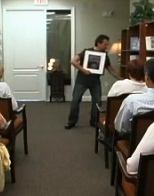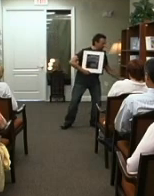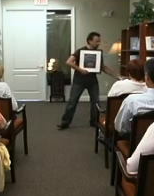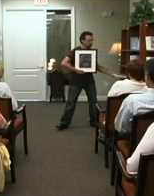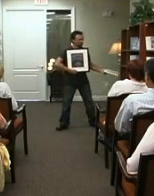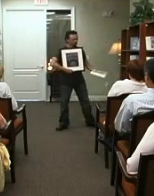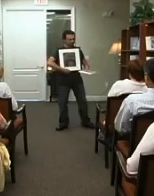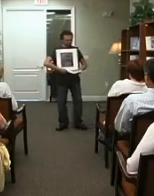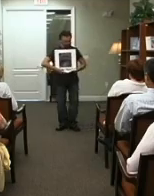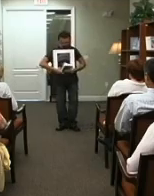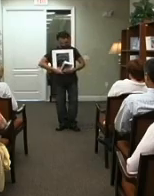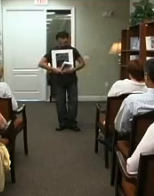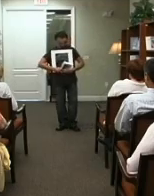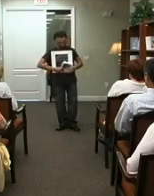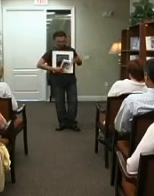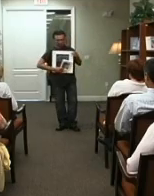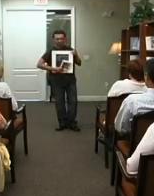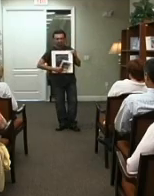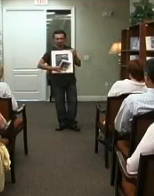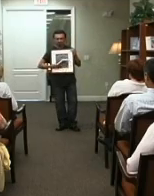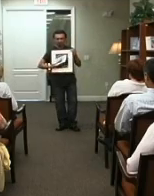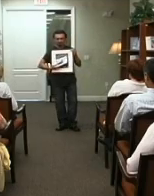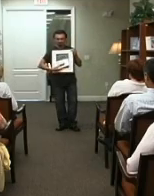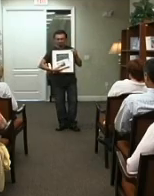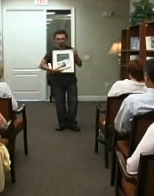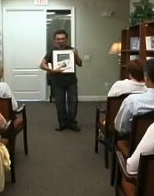Do it this way We'll cover it up